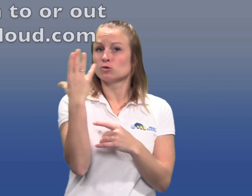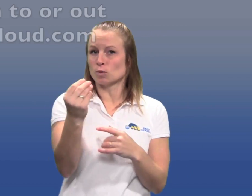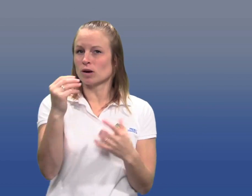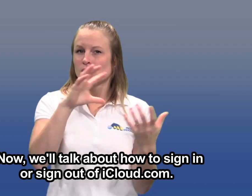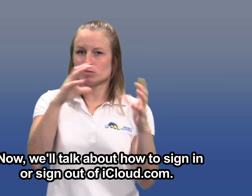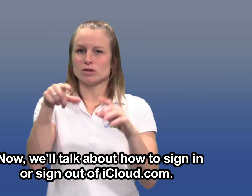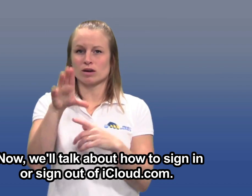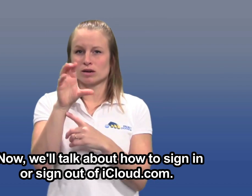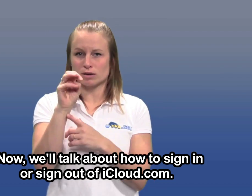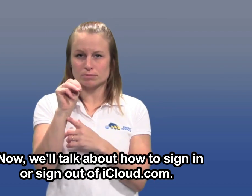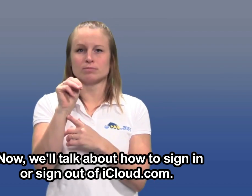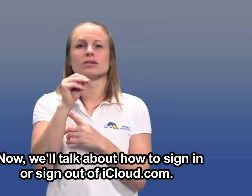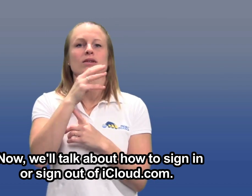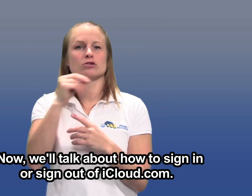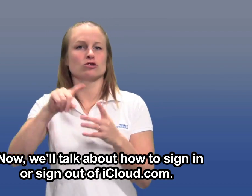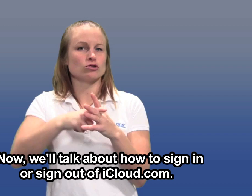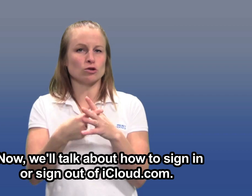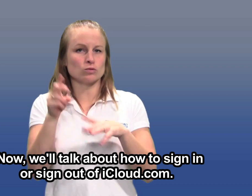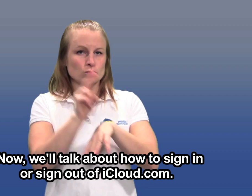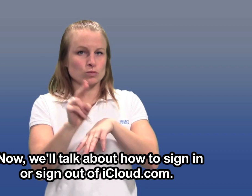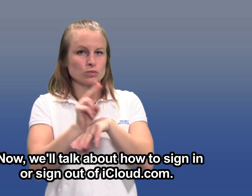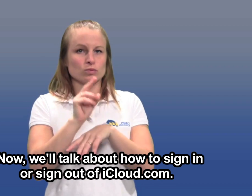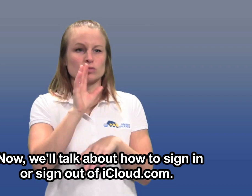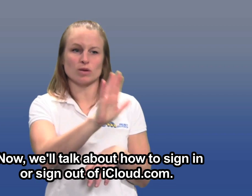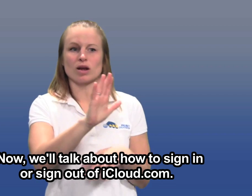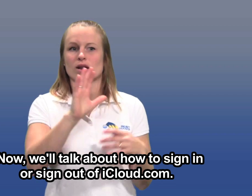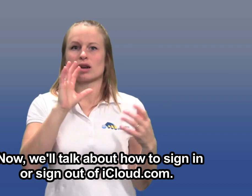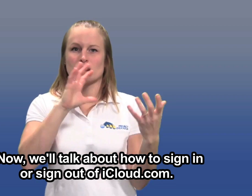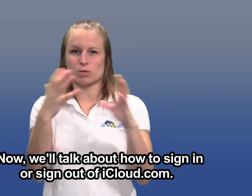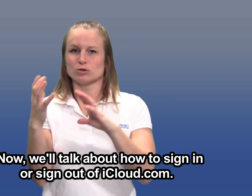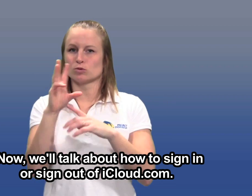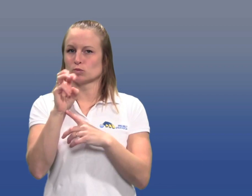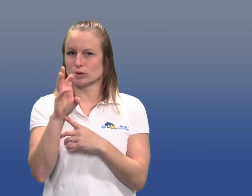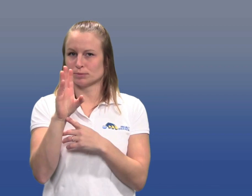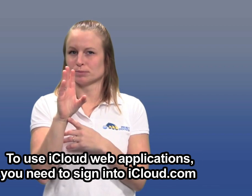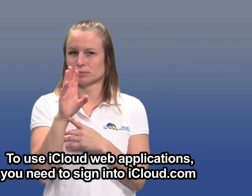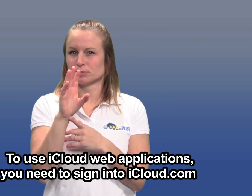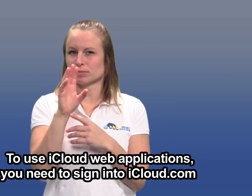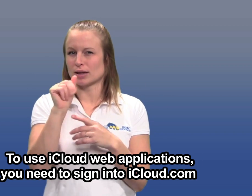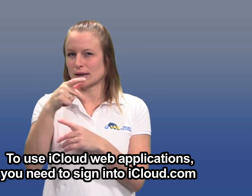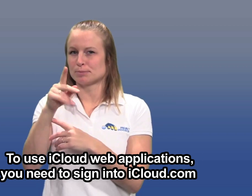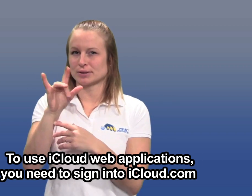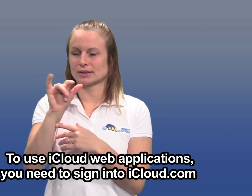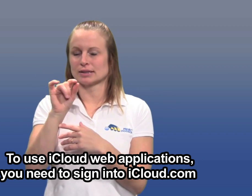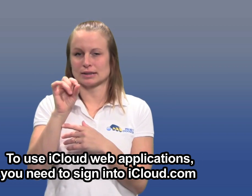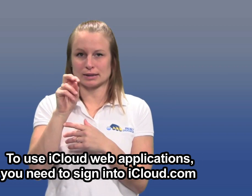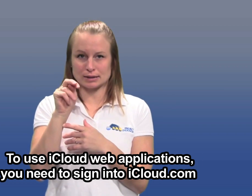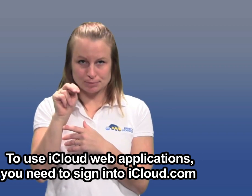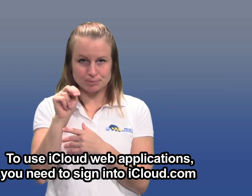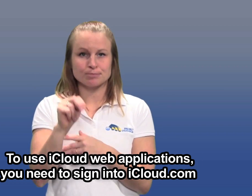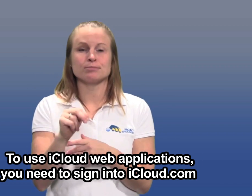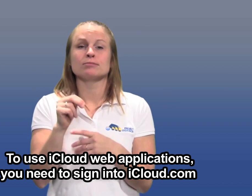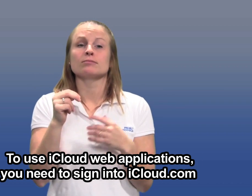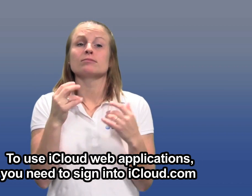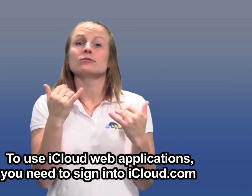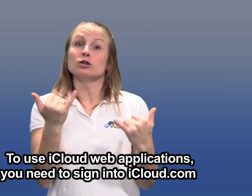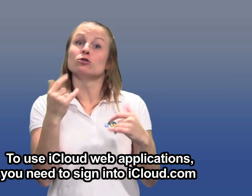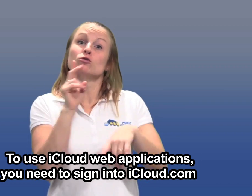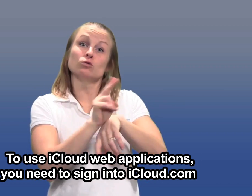Now we'll talk about how to sign in or sign out of iCloud.com. To use iCloud web applications you need to sign into